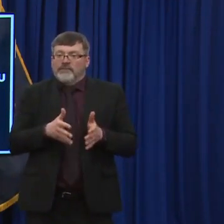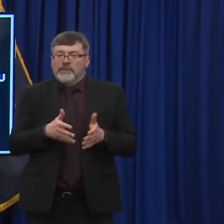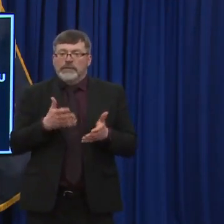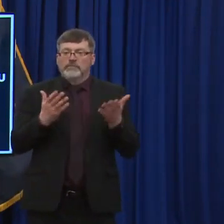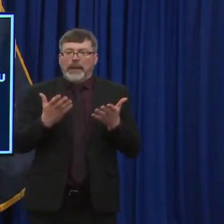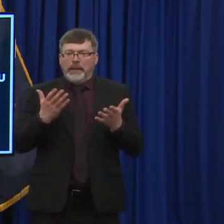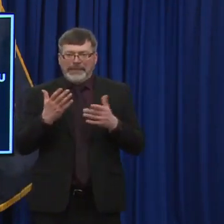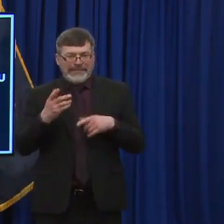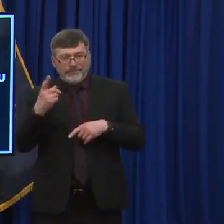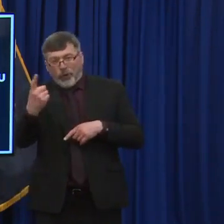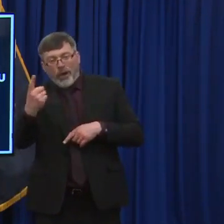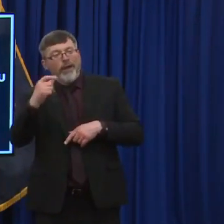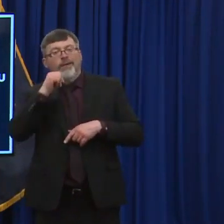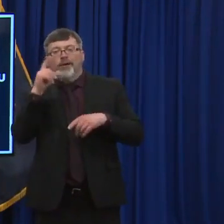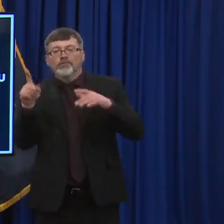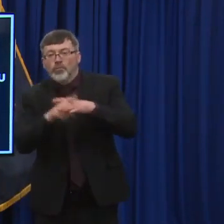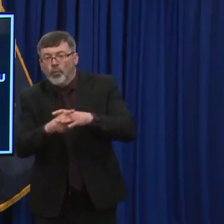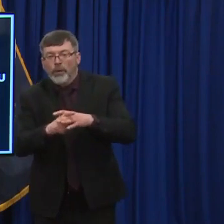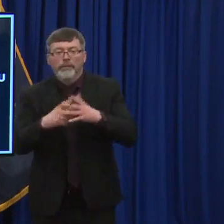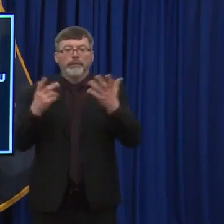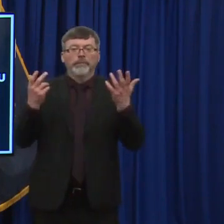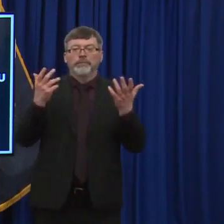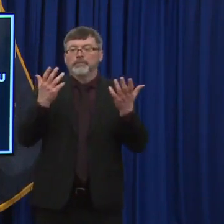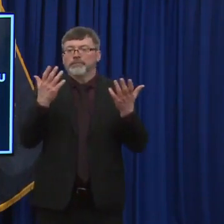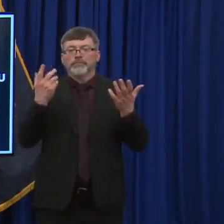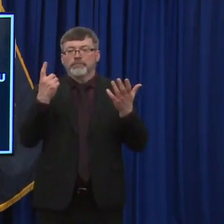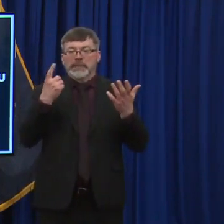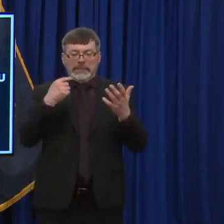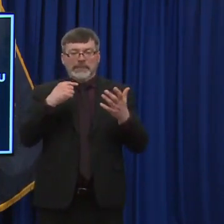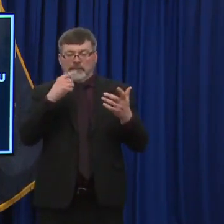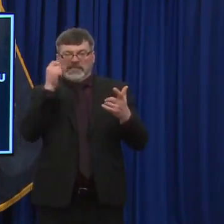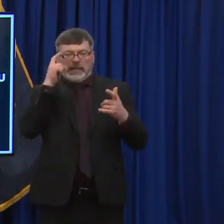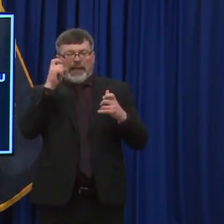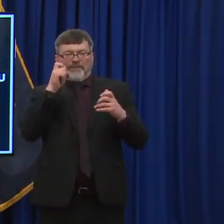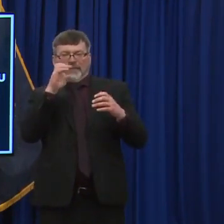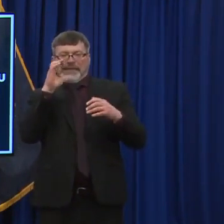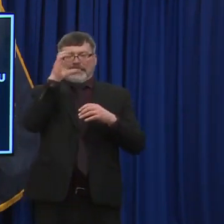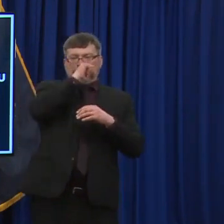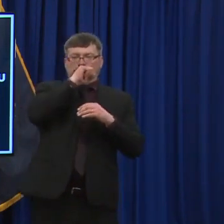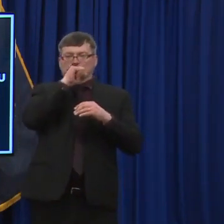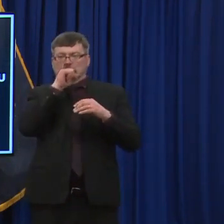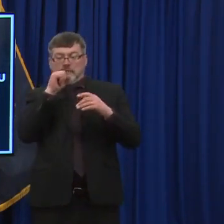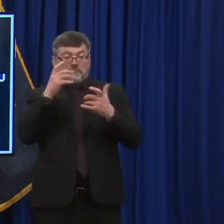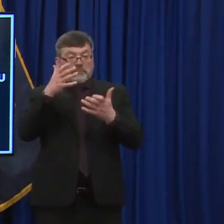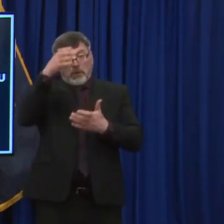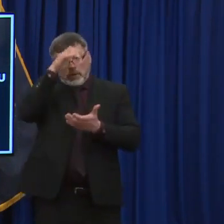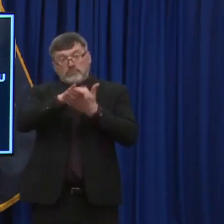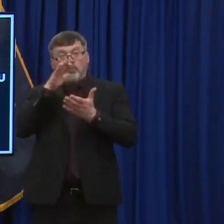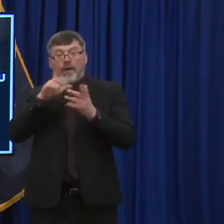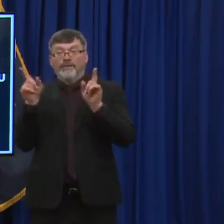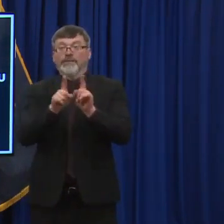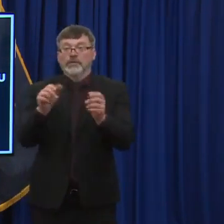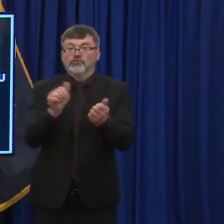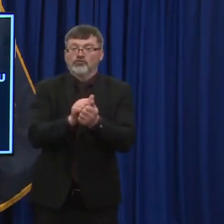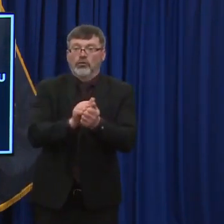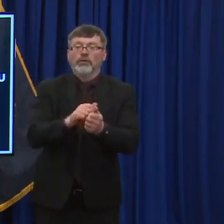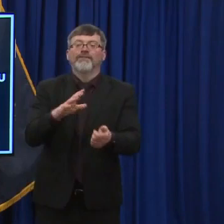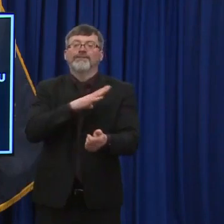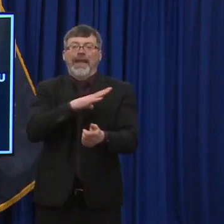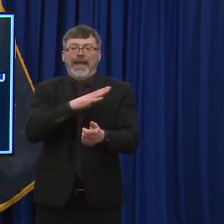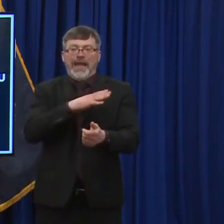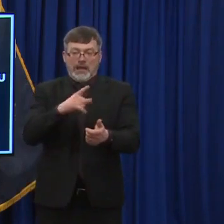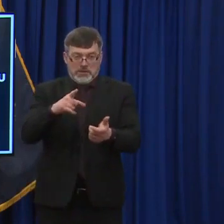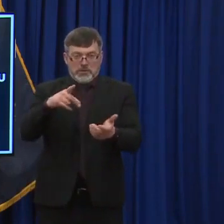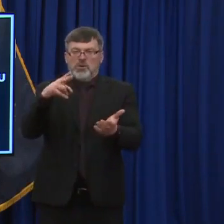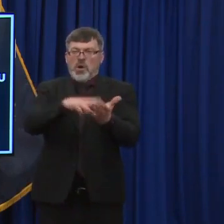or a spouse didn't come. We always have to make estimates a little bit about if the spouses are going to come with the, with the, um, the folks. You can, you register to do that, but